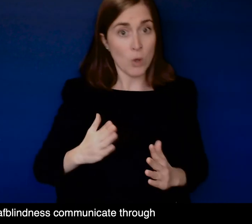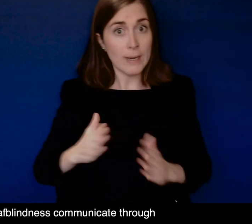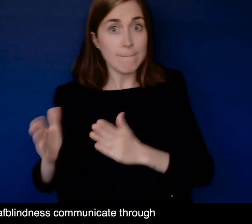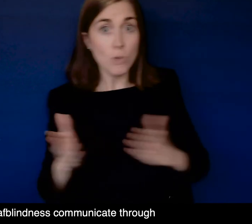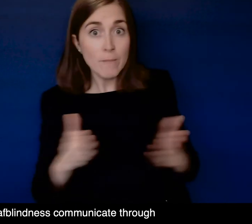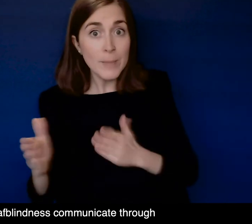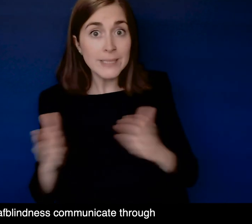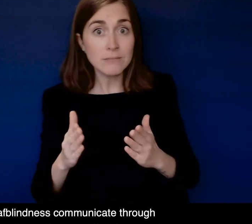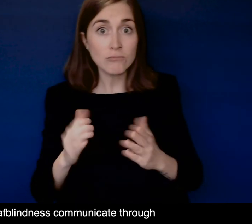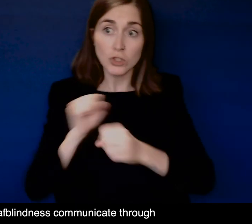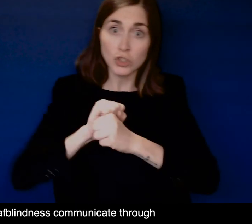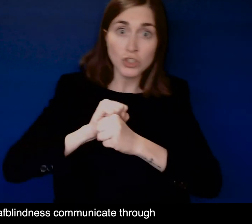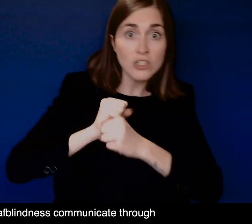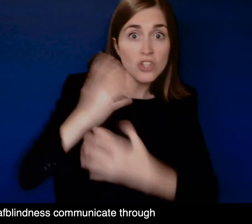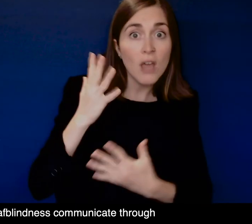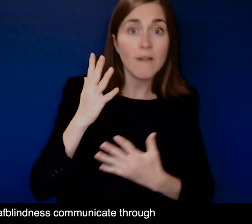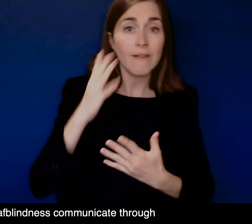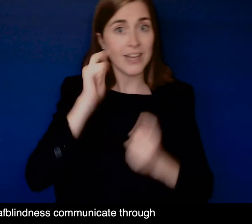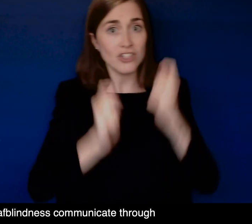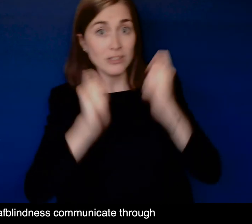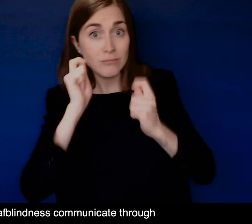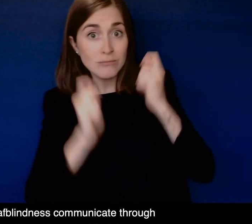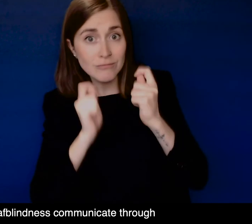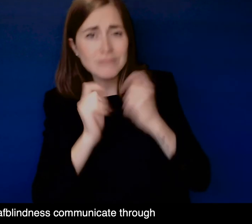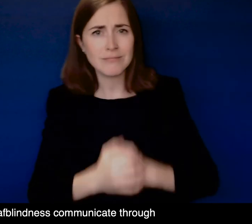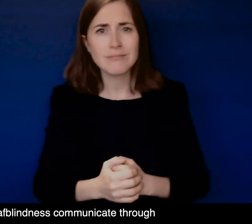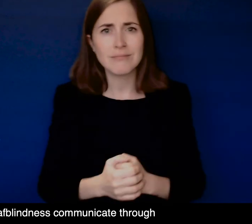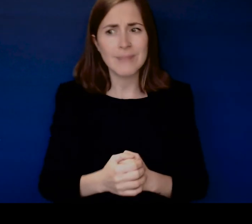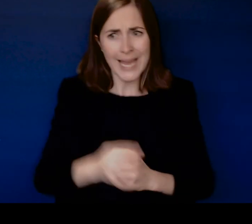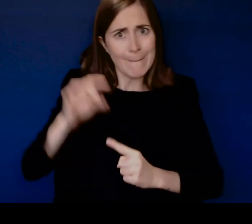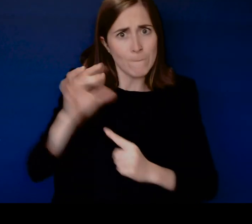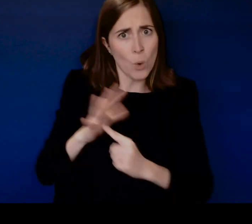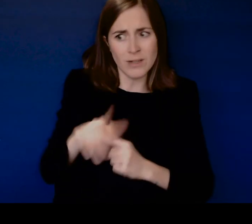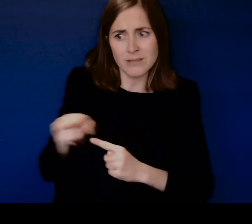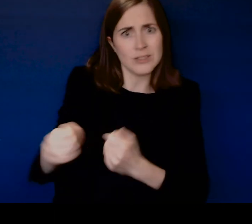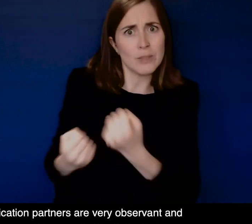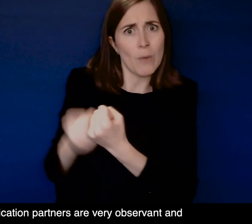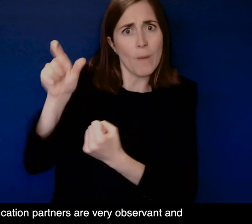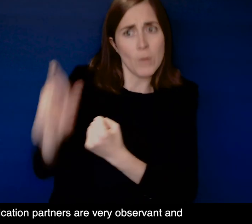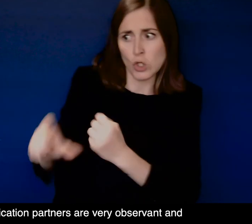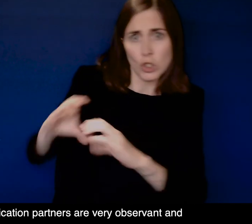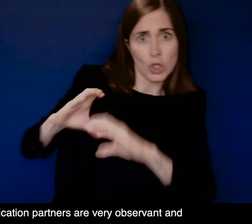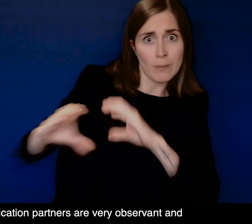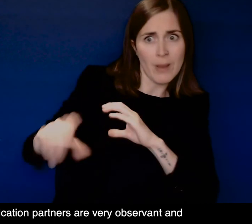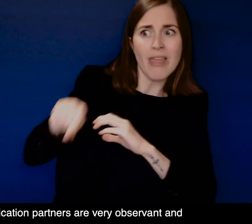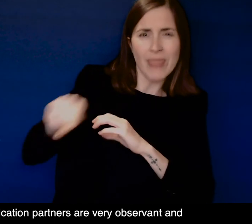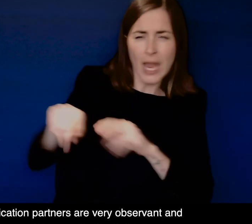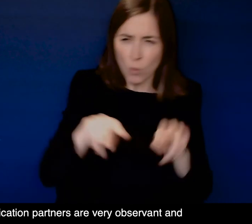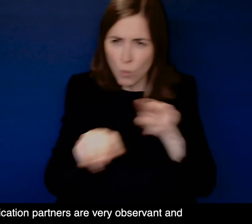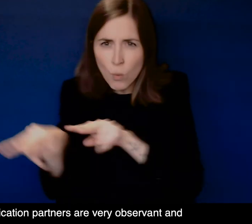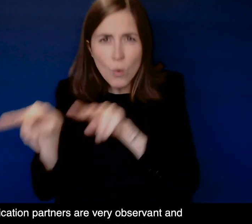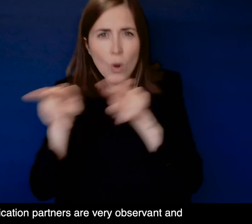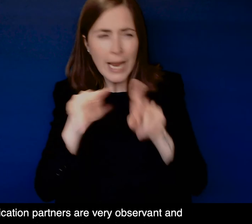vocalisations Body movements, gestures and facial expression It is important that communication